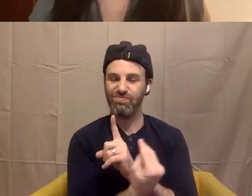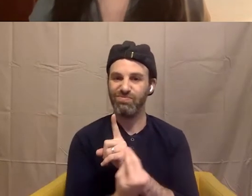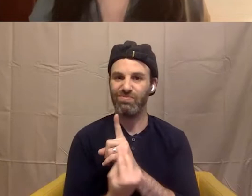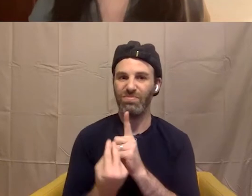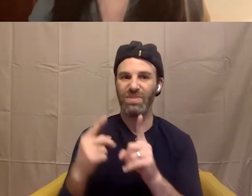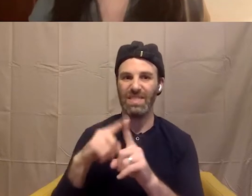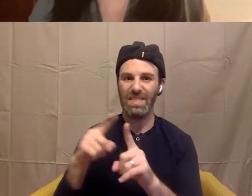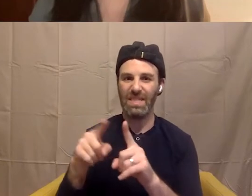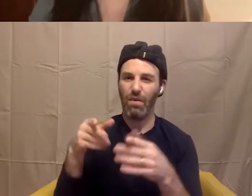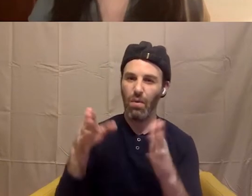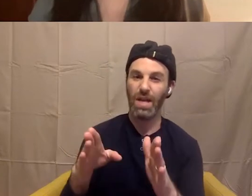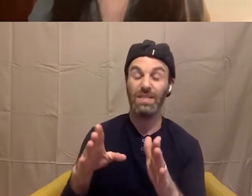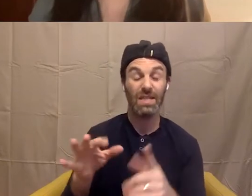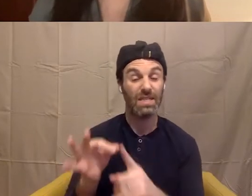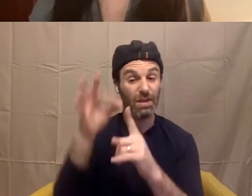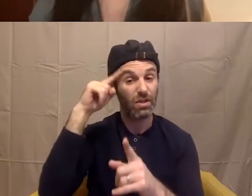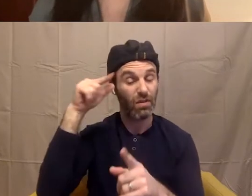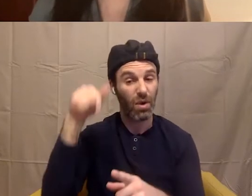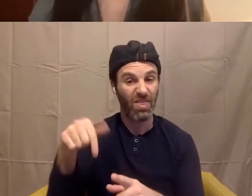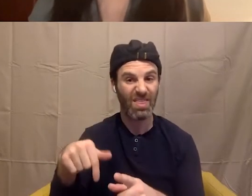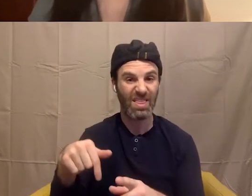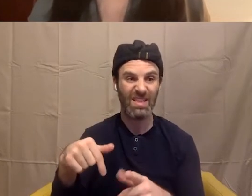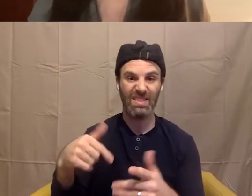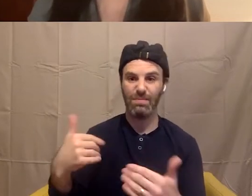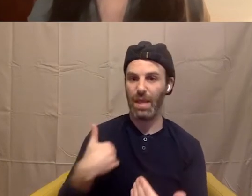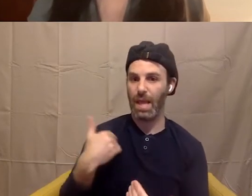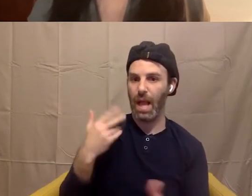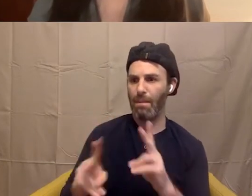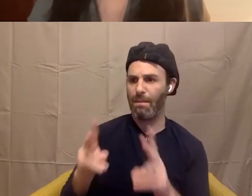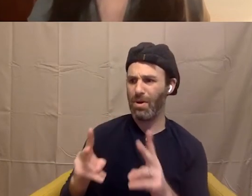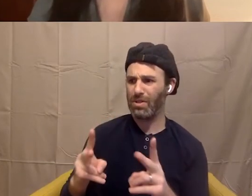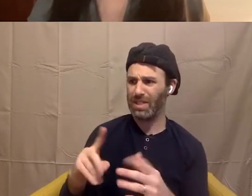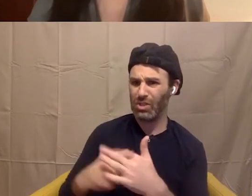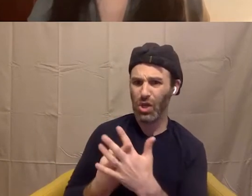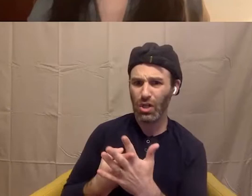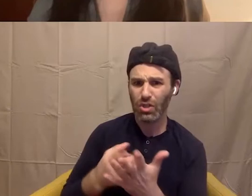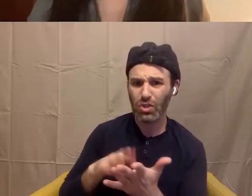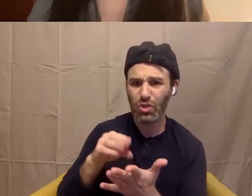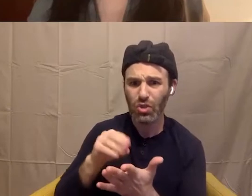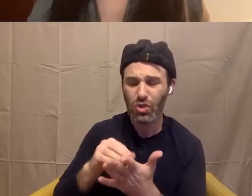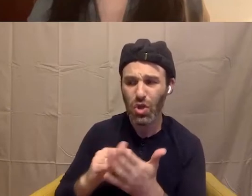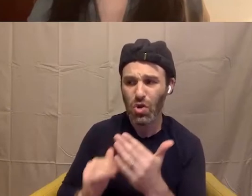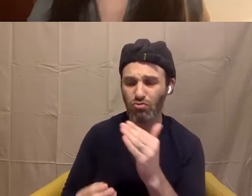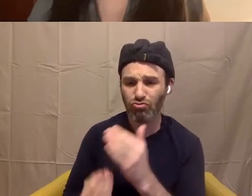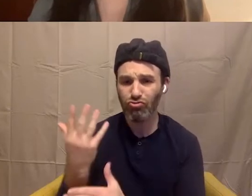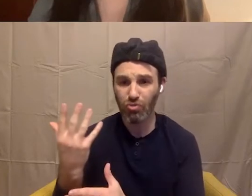years, so that we hope that young people will have an expansive understanding of it. And